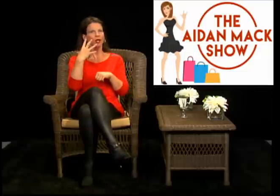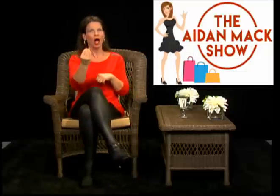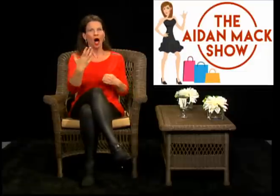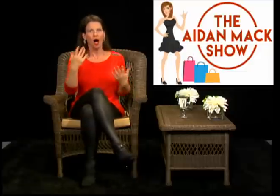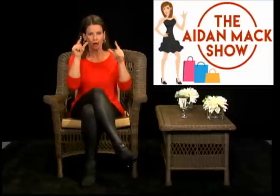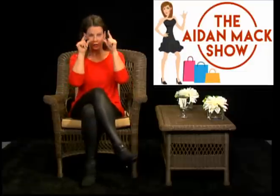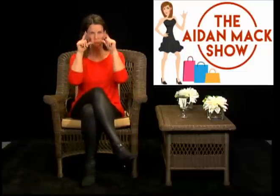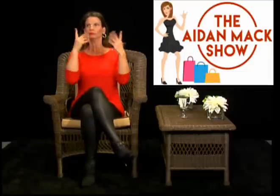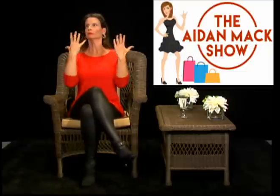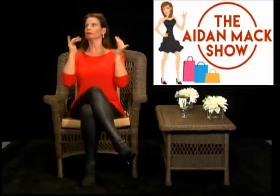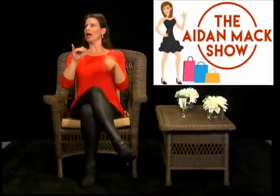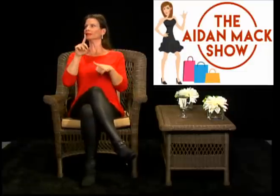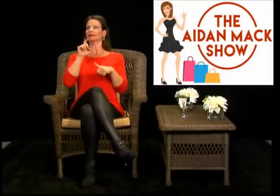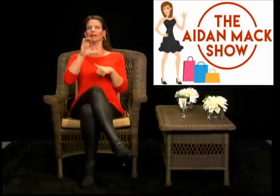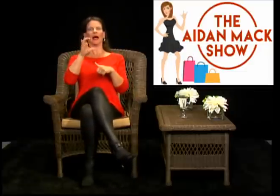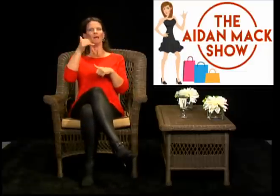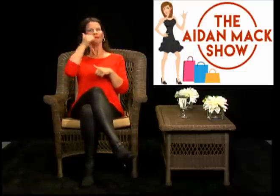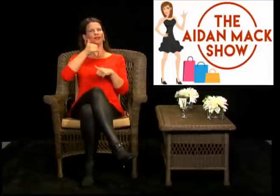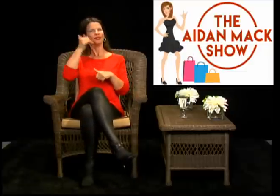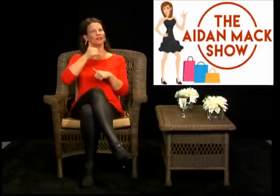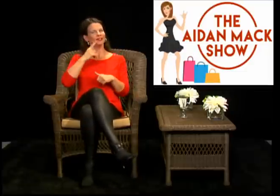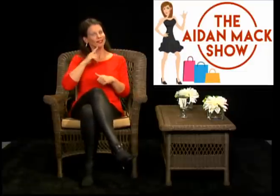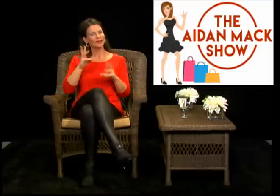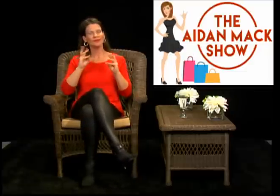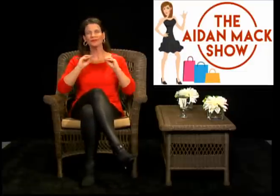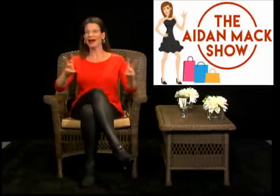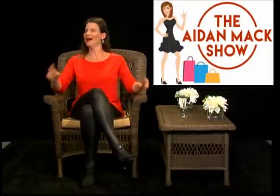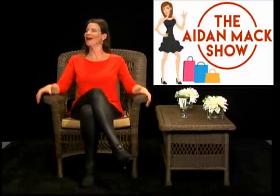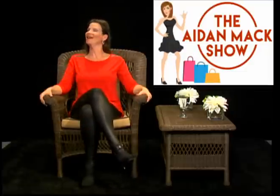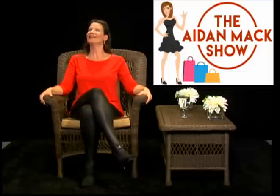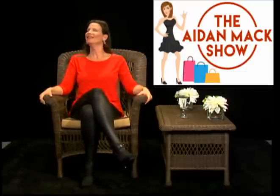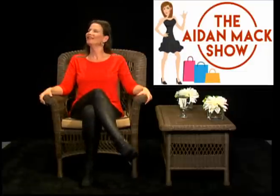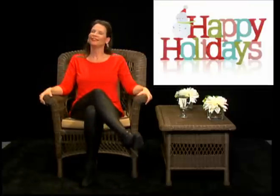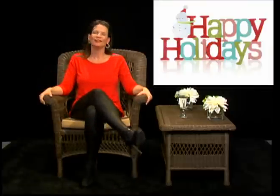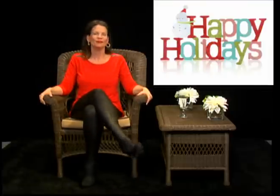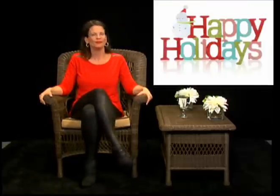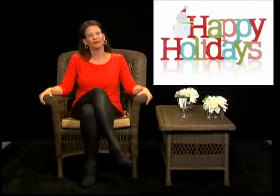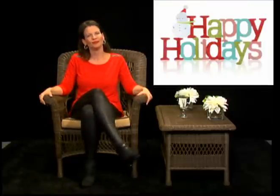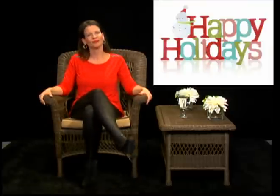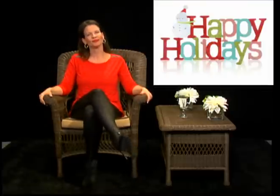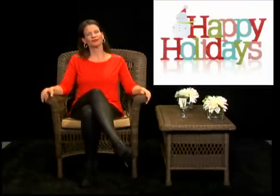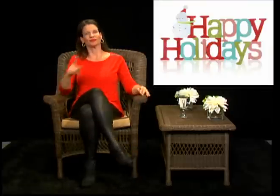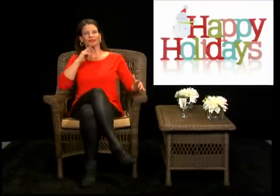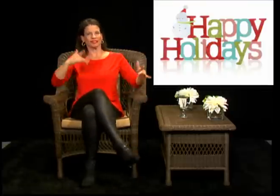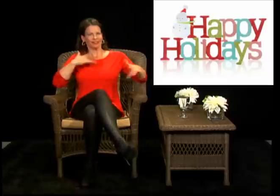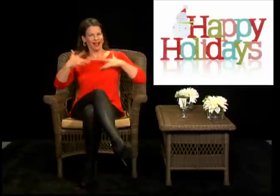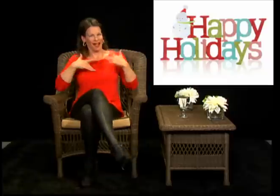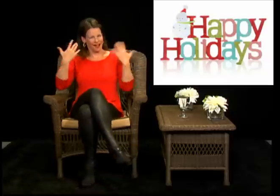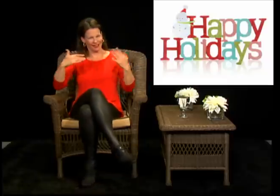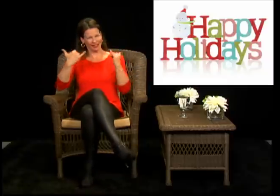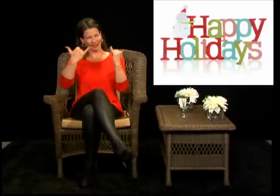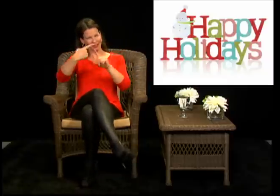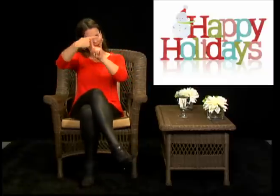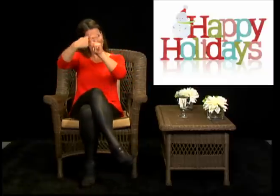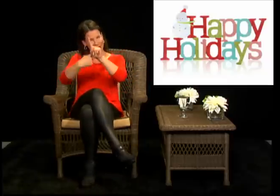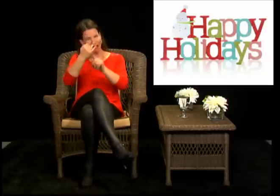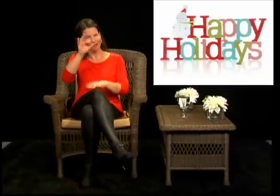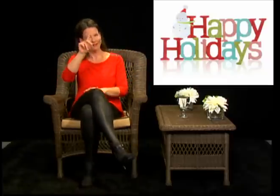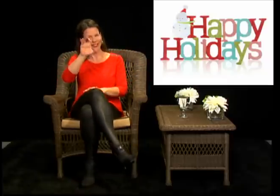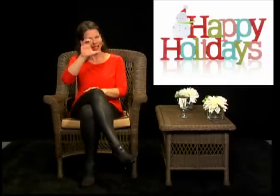I mean, it's like you close your eyes and the next second it's December, I mean it's absolutely crazy. So I'm so excited that this month,